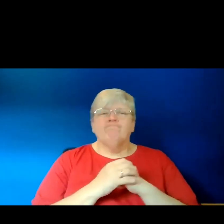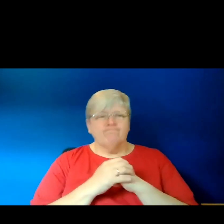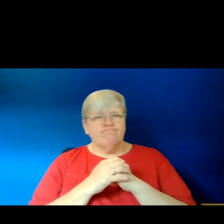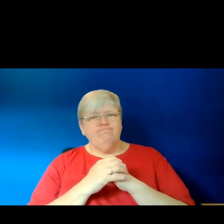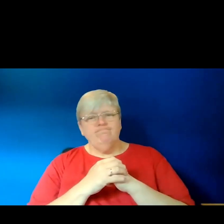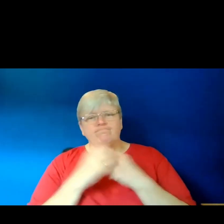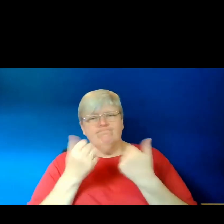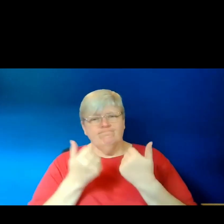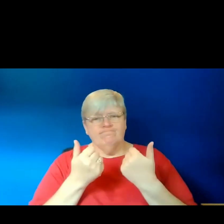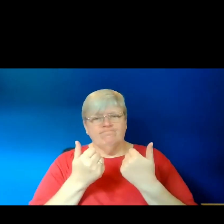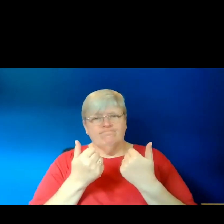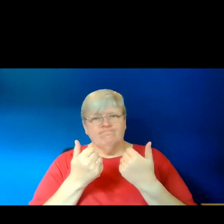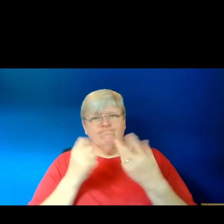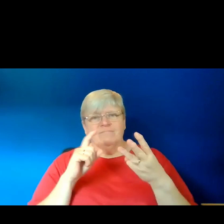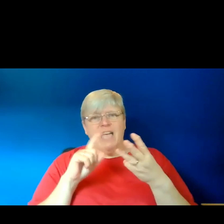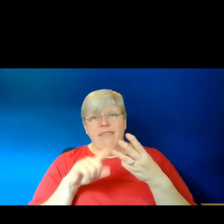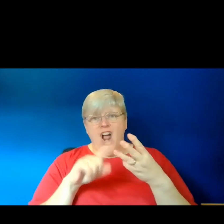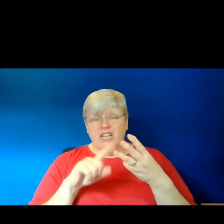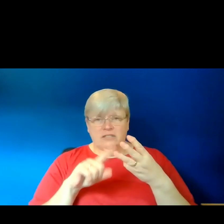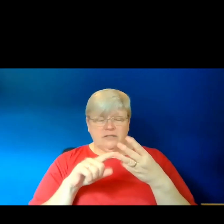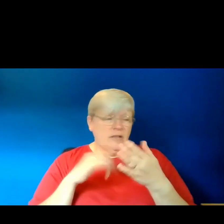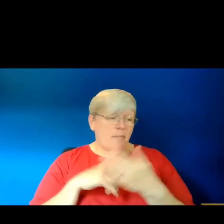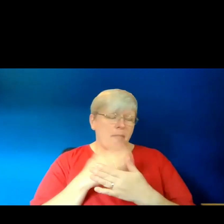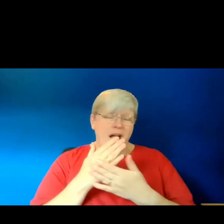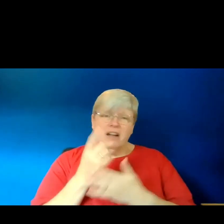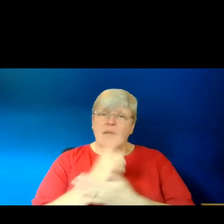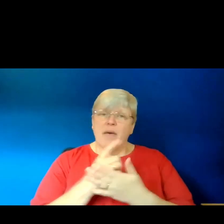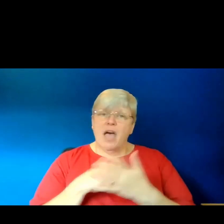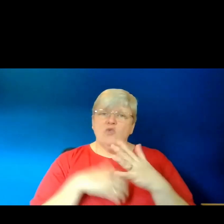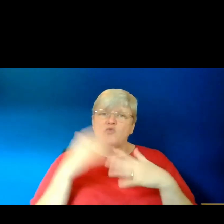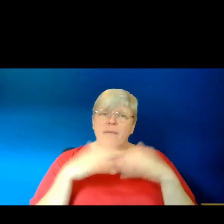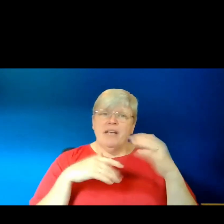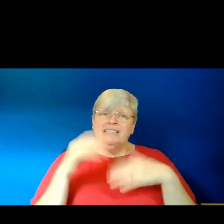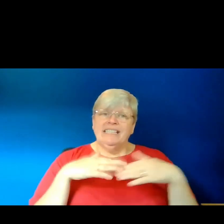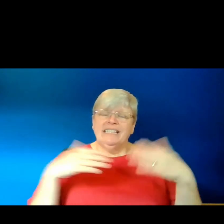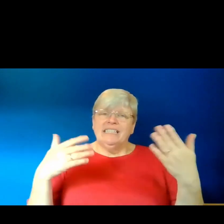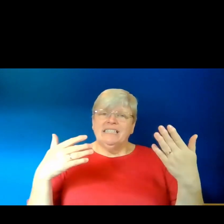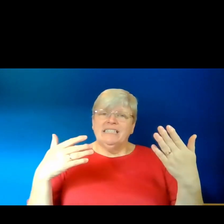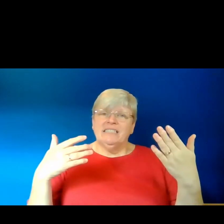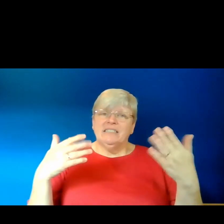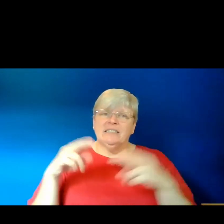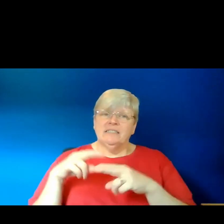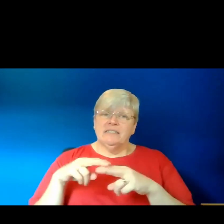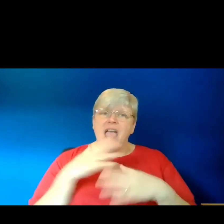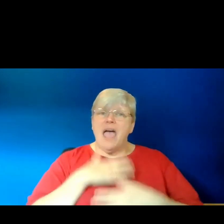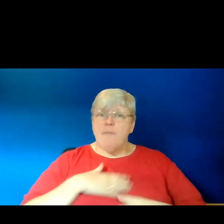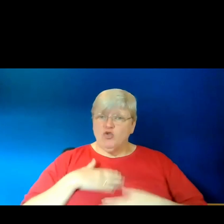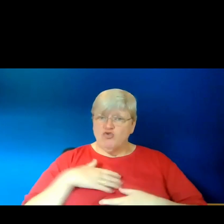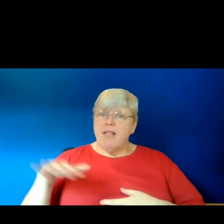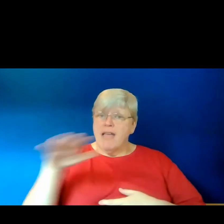So the third part of this talk is on rebuilding familial stories and emotional landscapes.